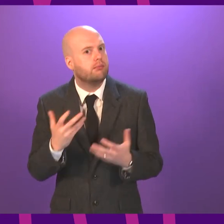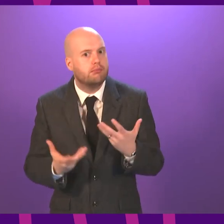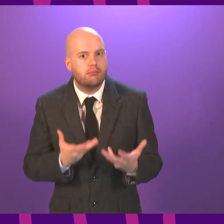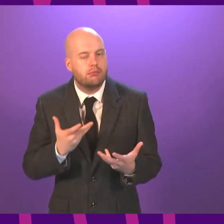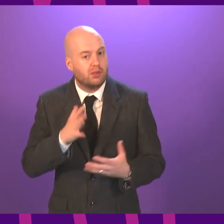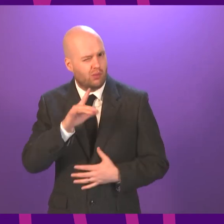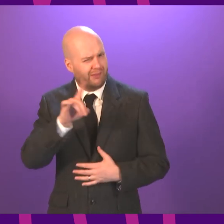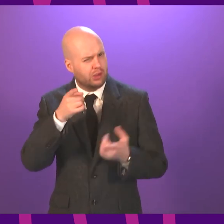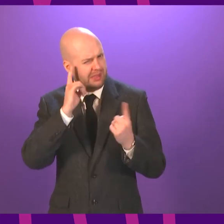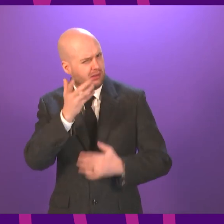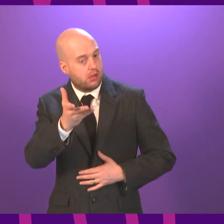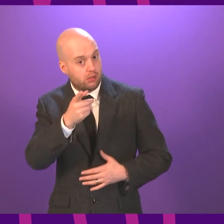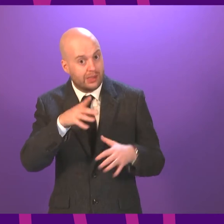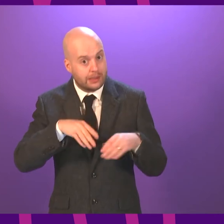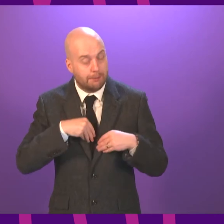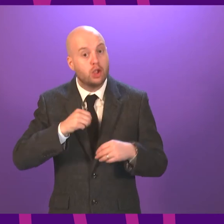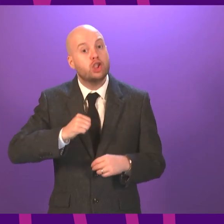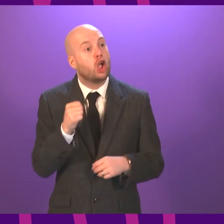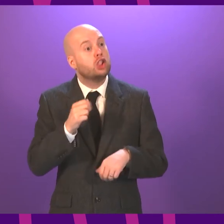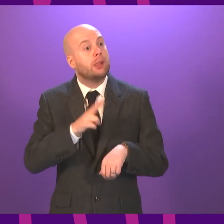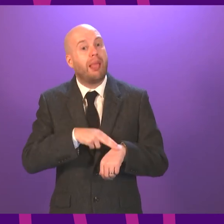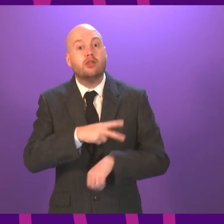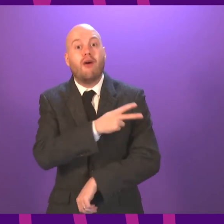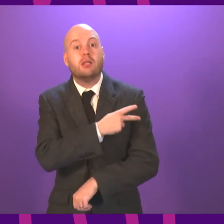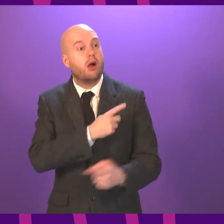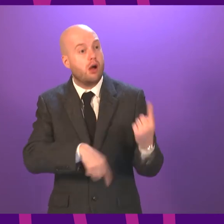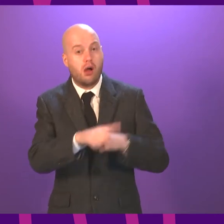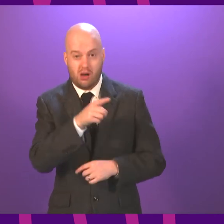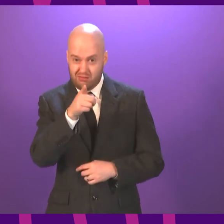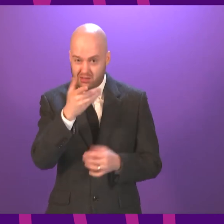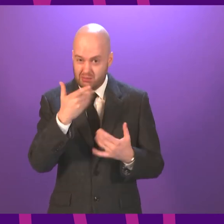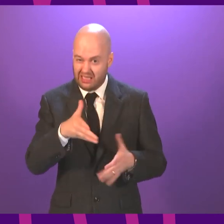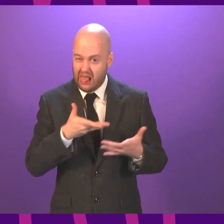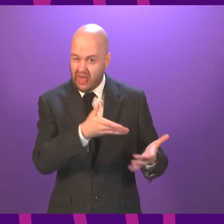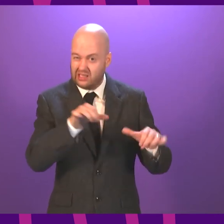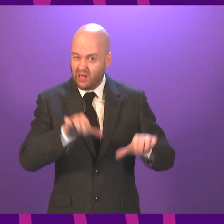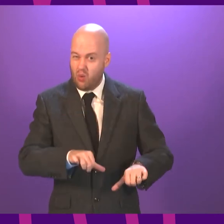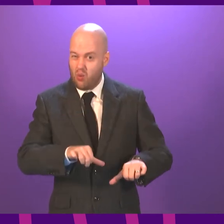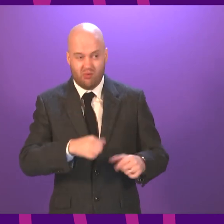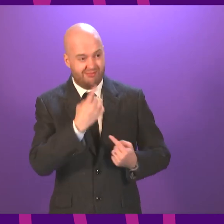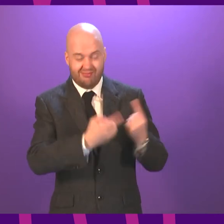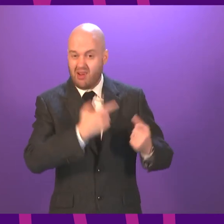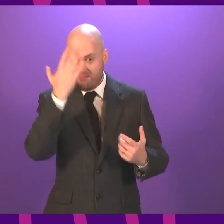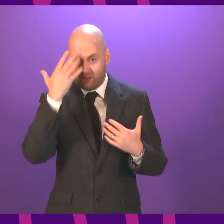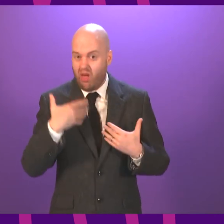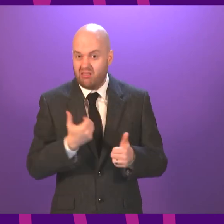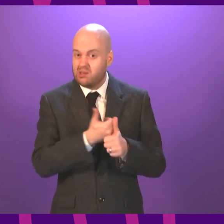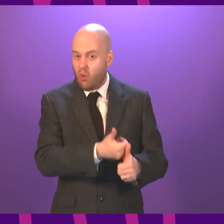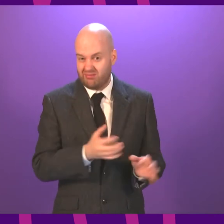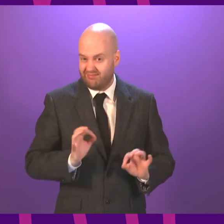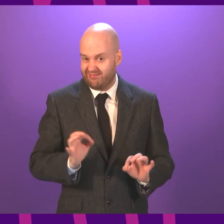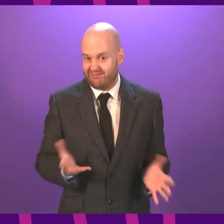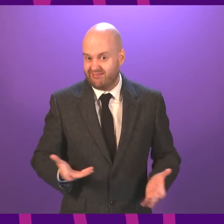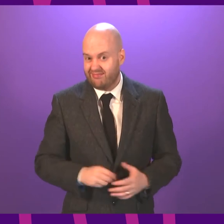accept that Scotland's police officers have been badly let down and they don't have the mental health support that they so obviously need? The